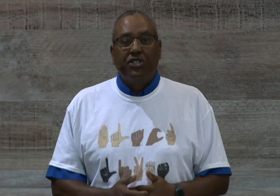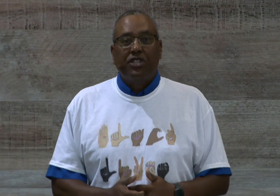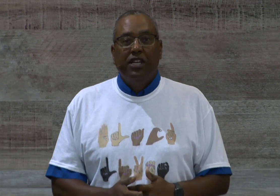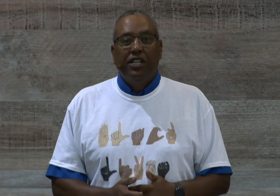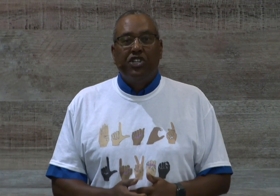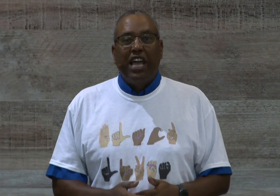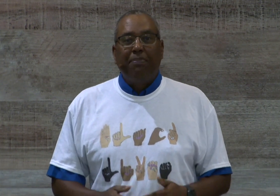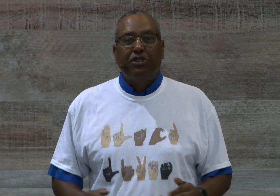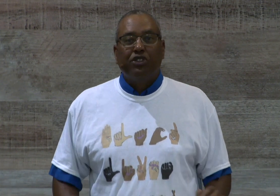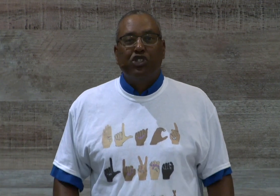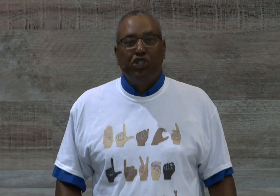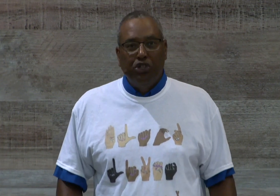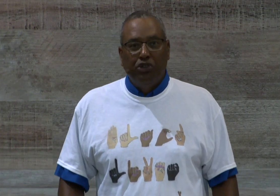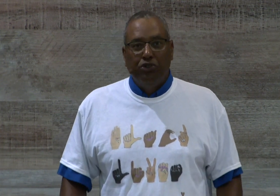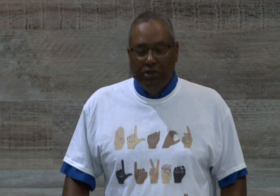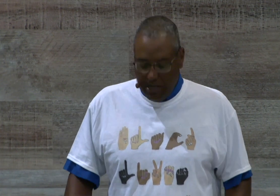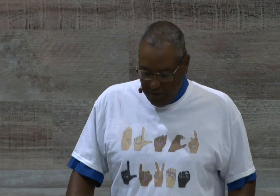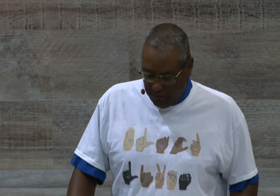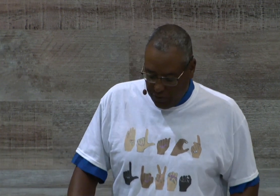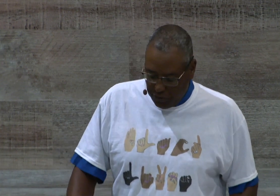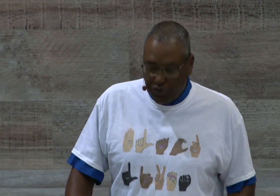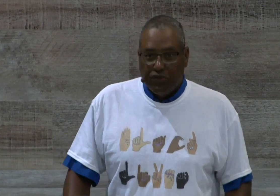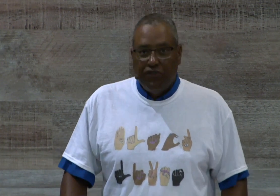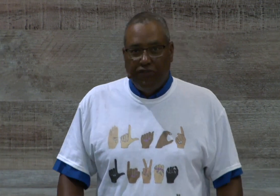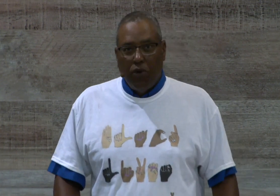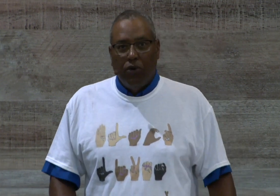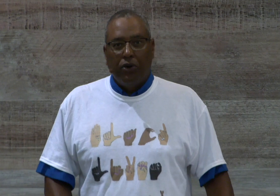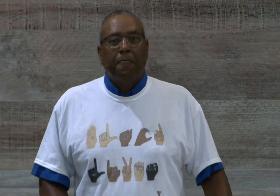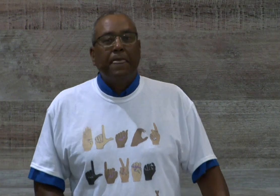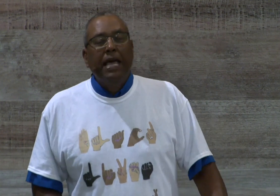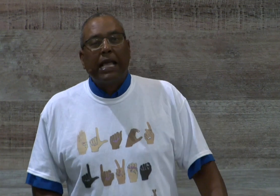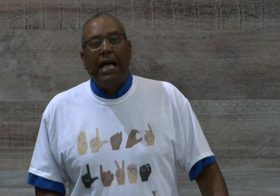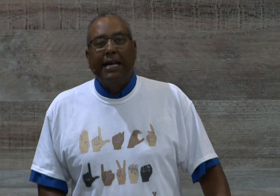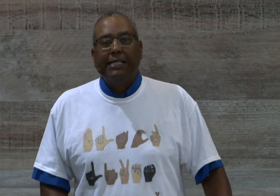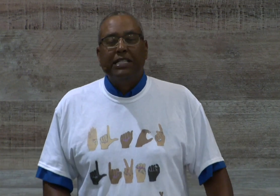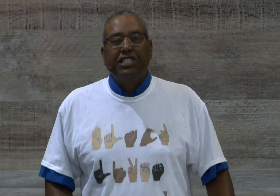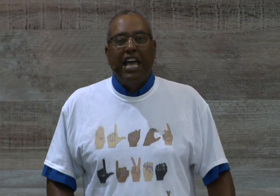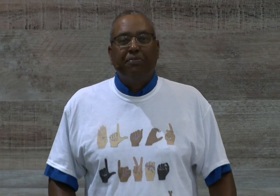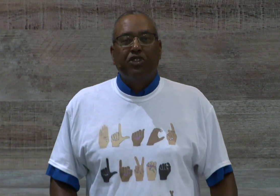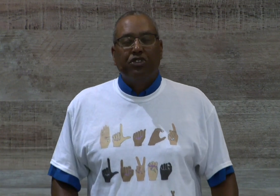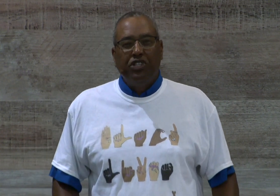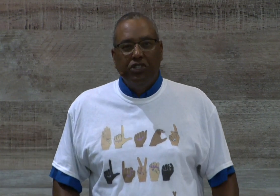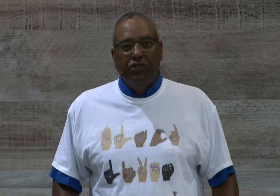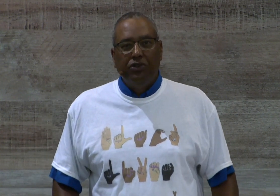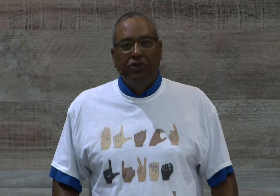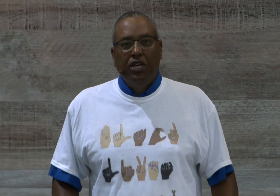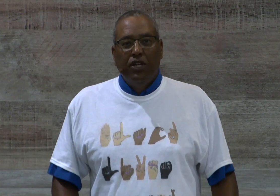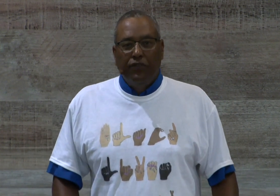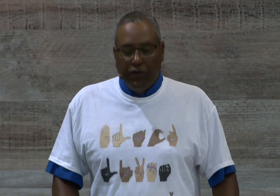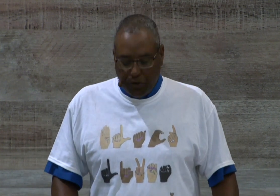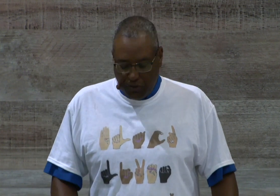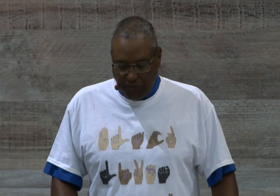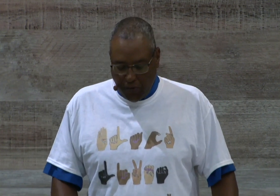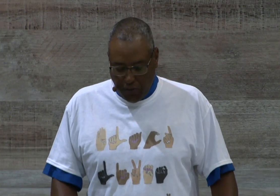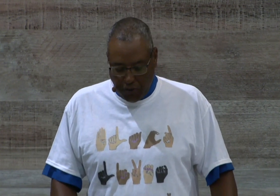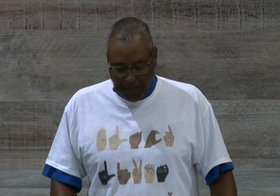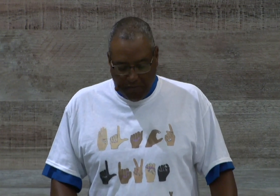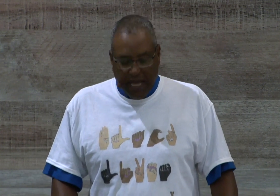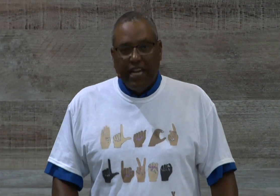chapter 2, verse 4. Colossians chapter 2, verse 4, and I